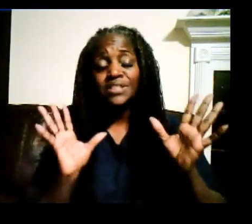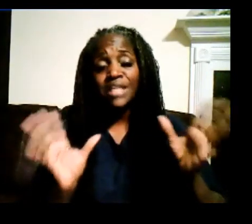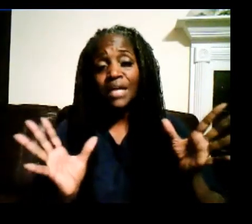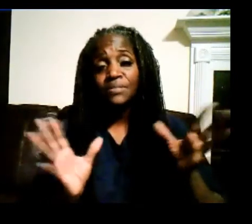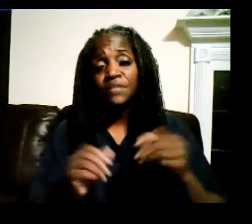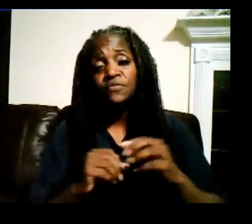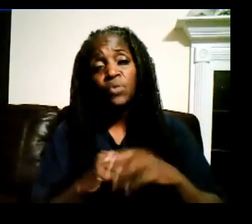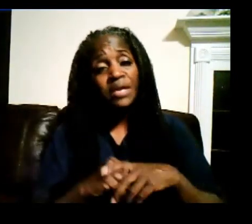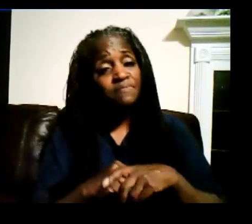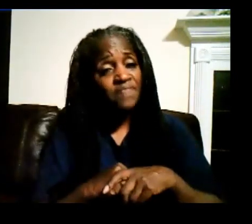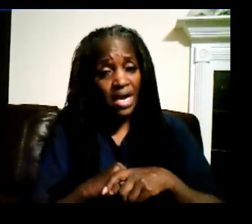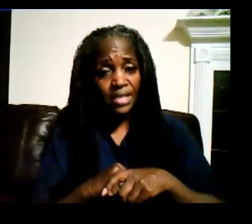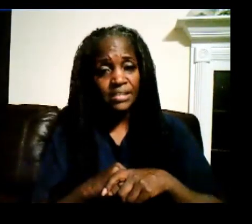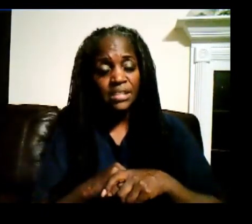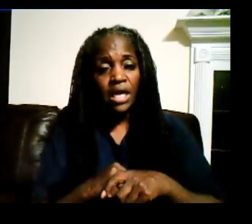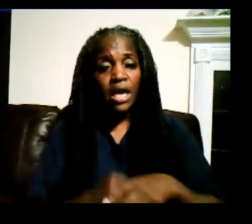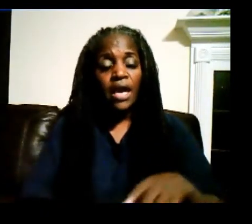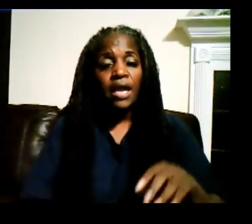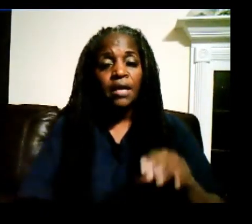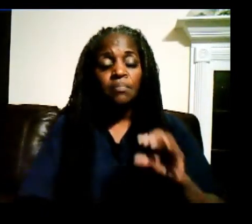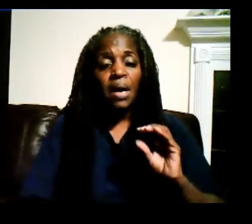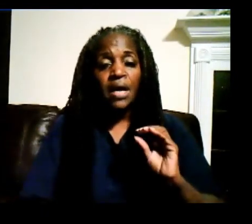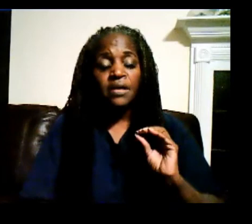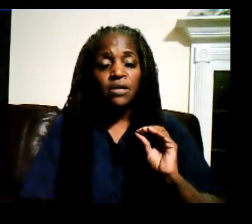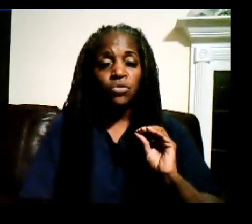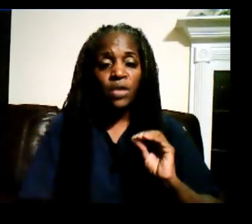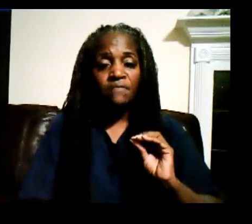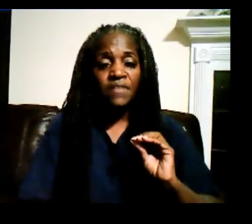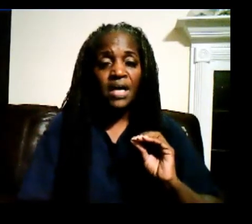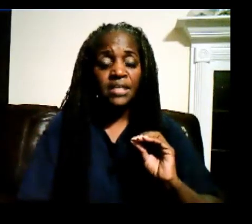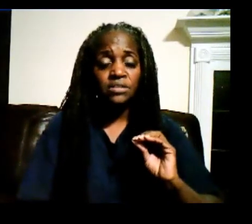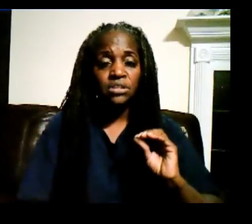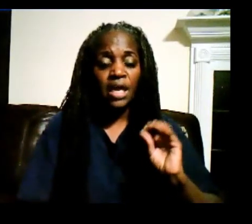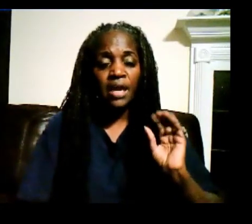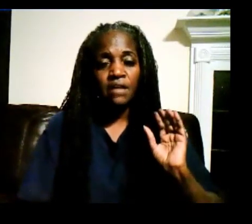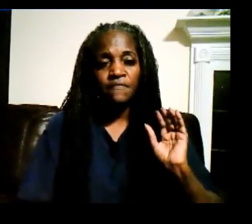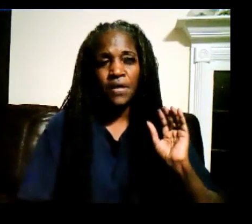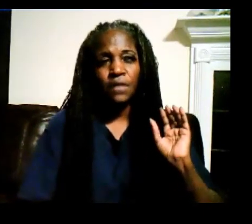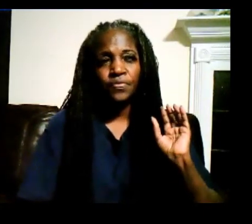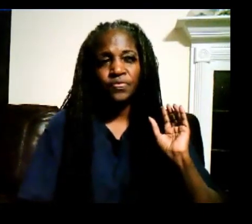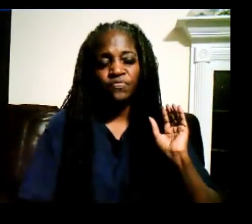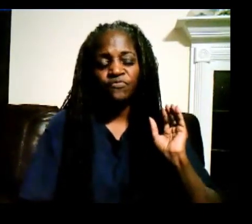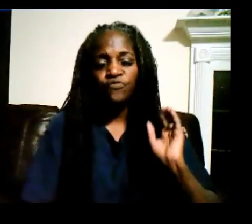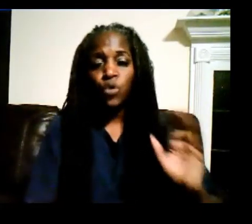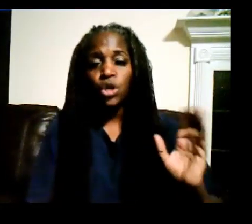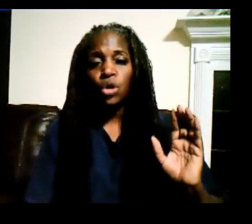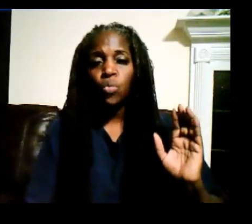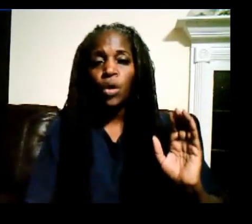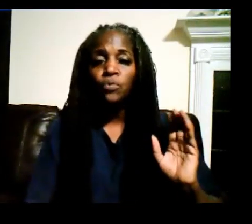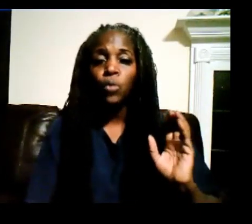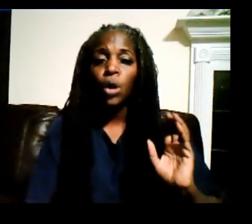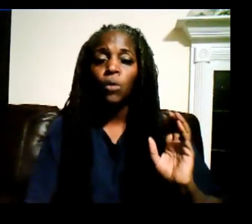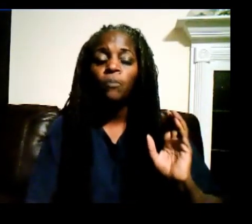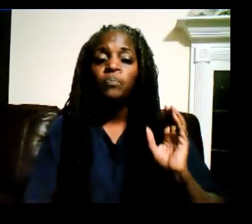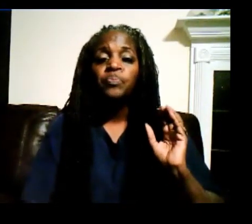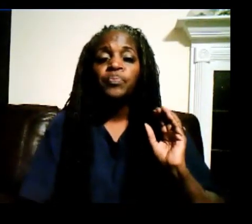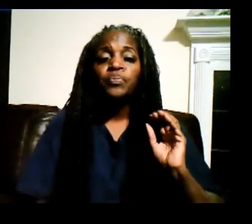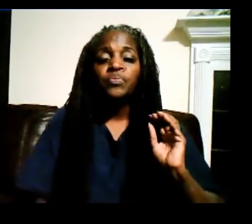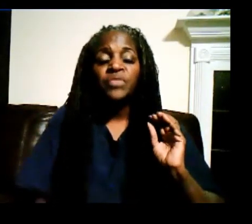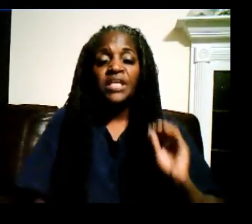types of grapevines. And my grapevines, I have four on one row. They